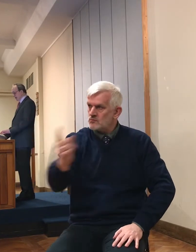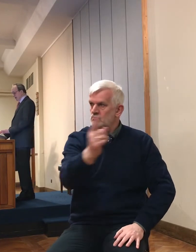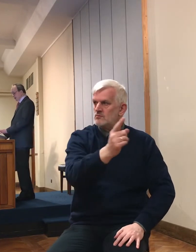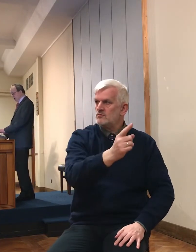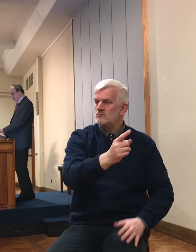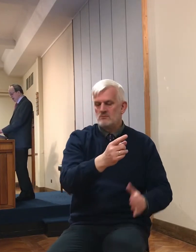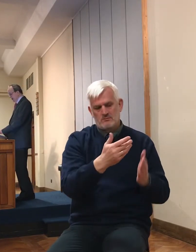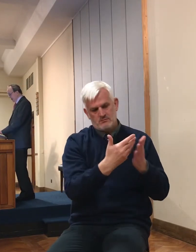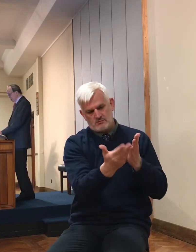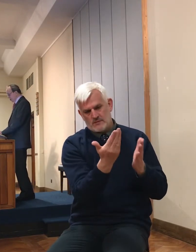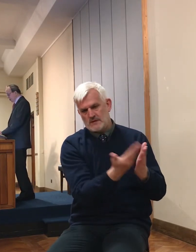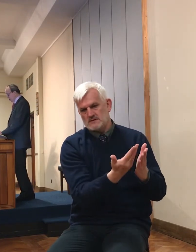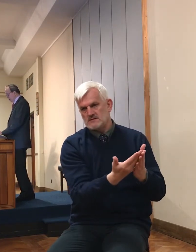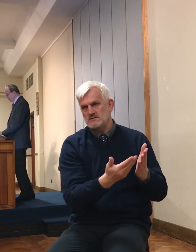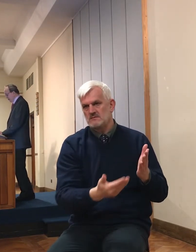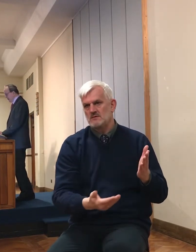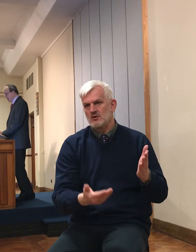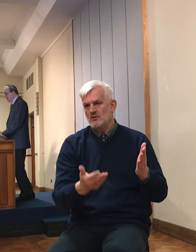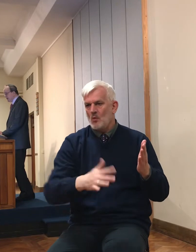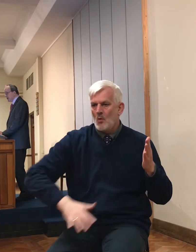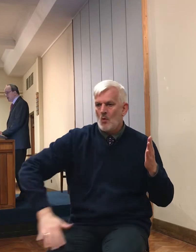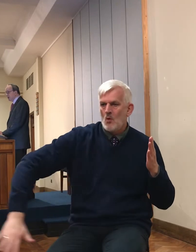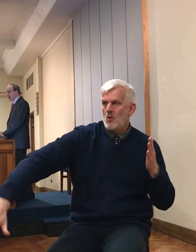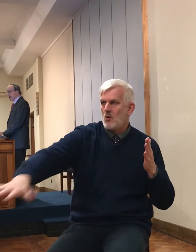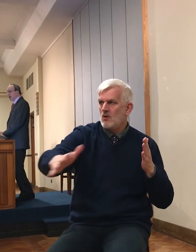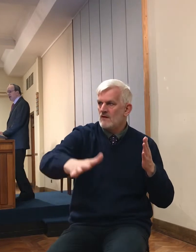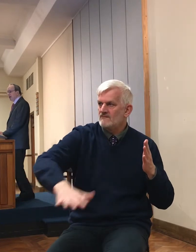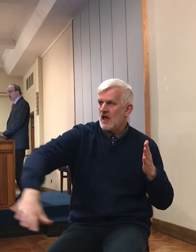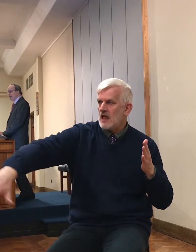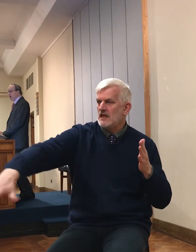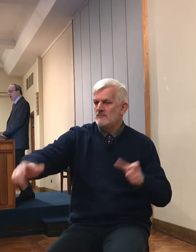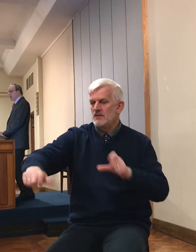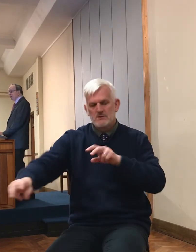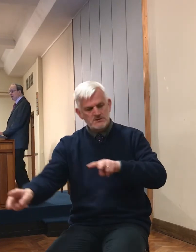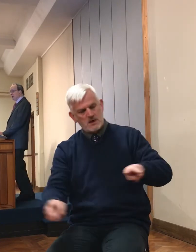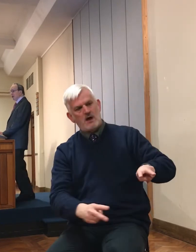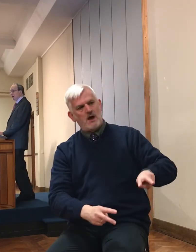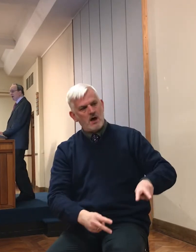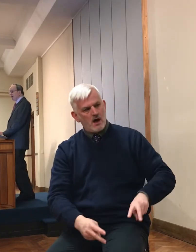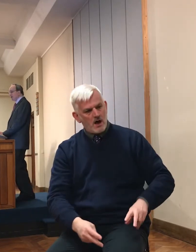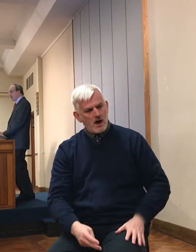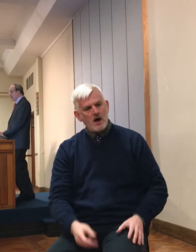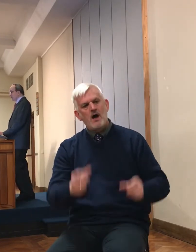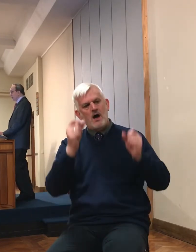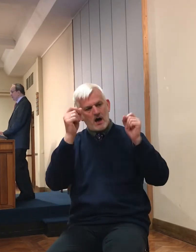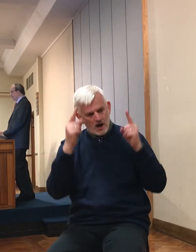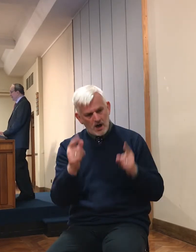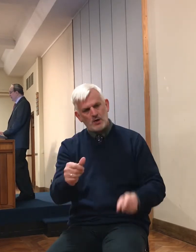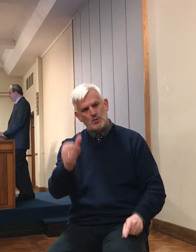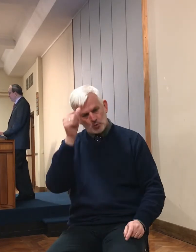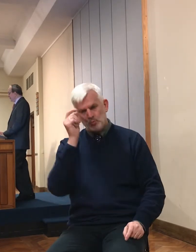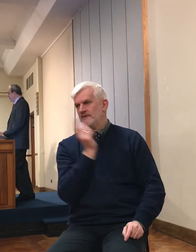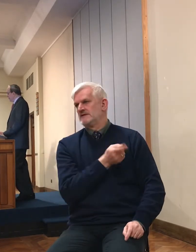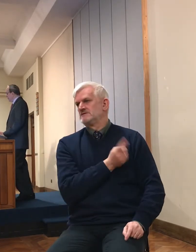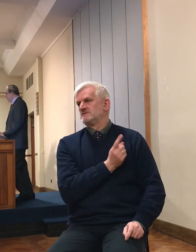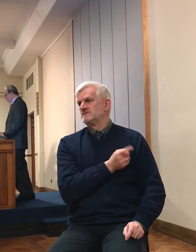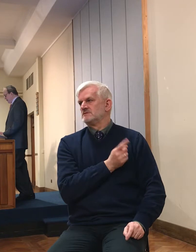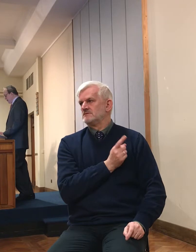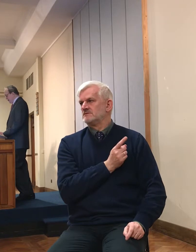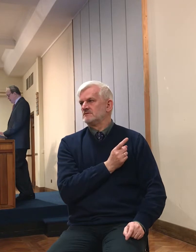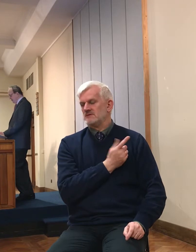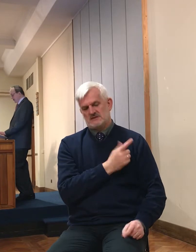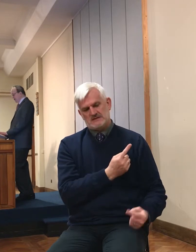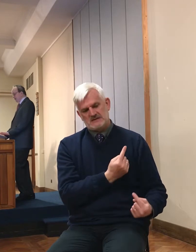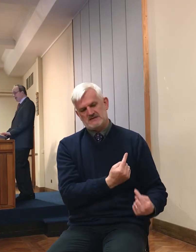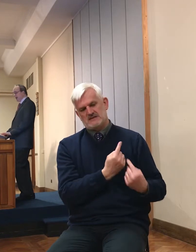and of course all the spies of the Canaanites would be aware of it, and would observe it, and